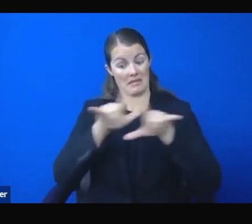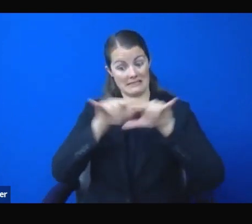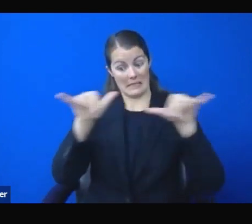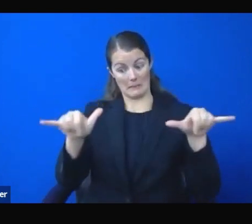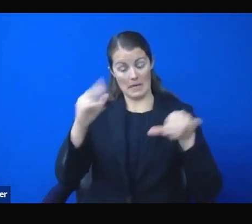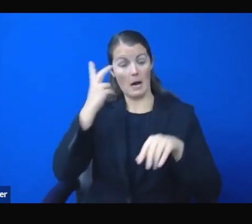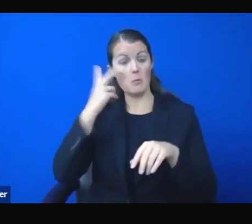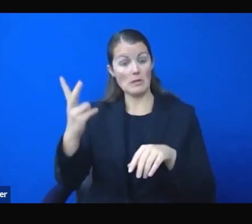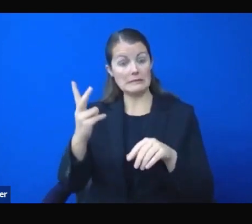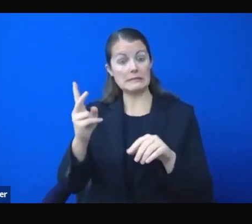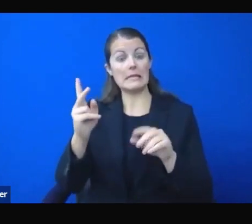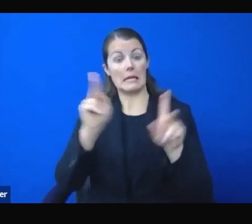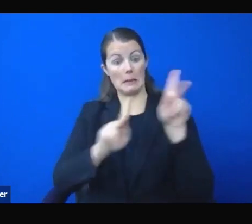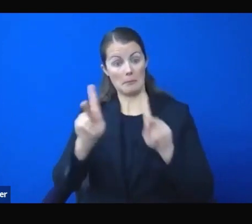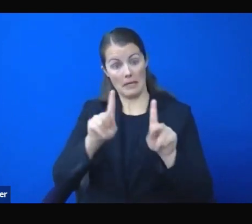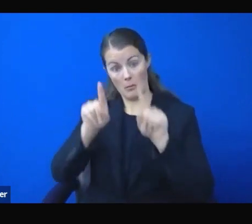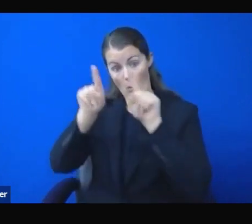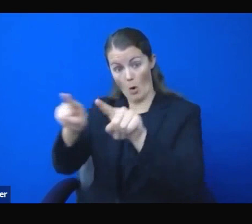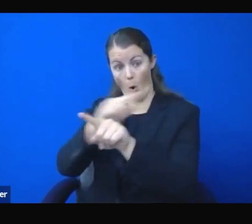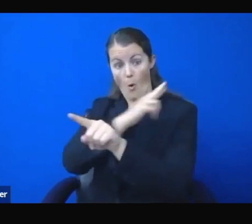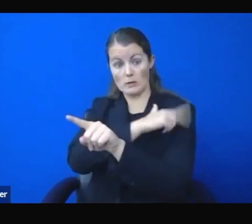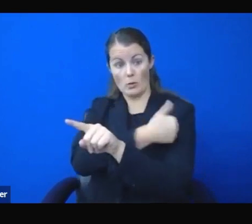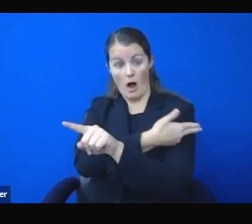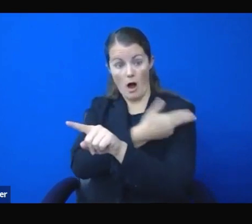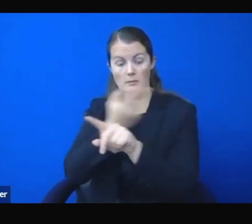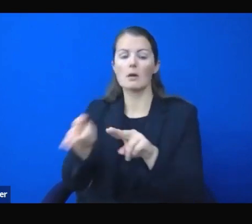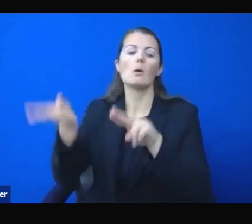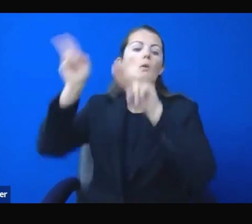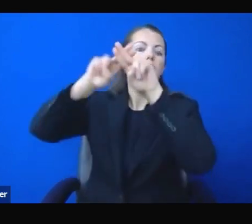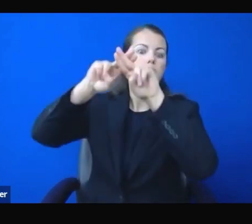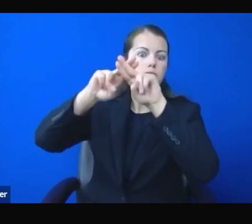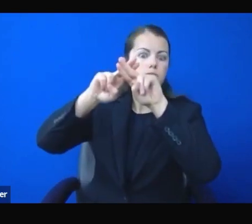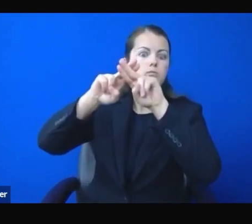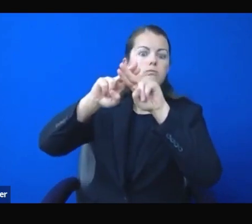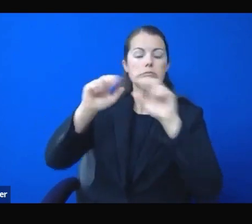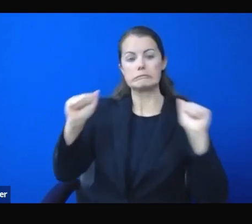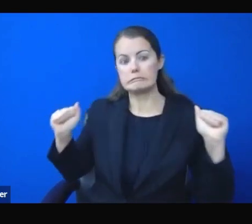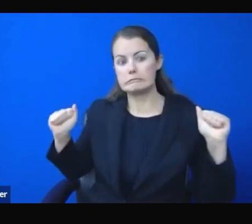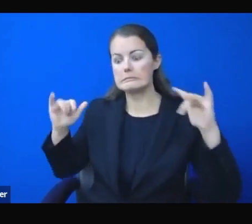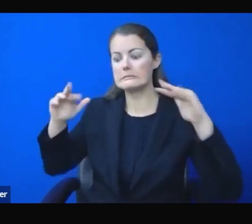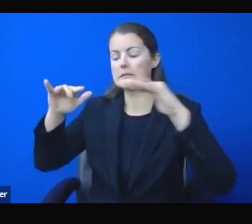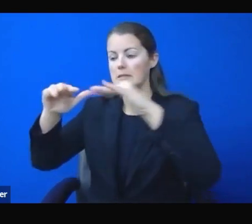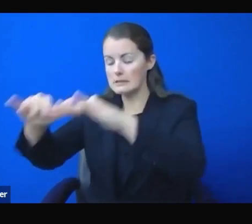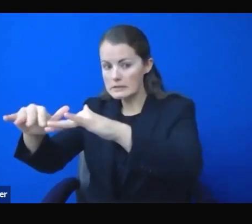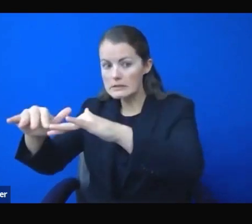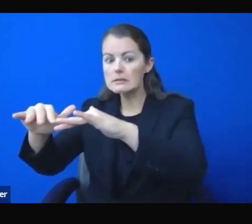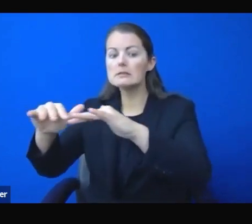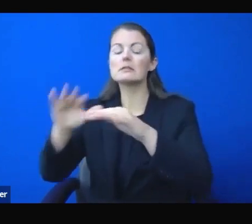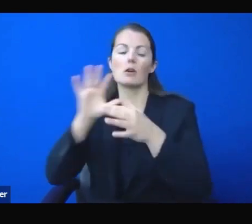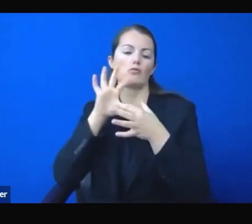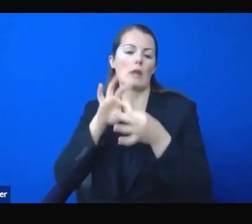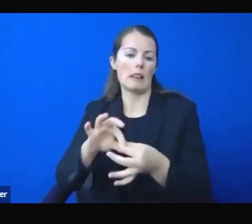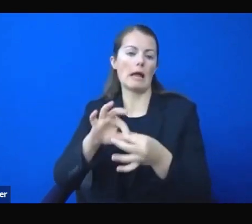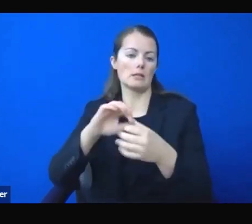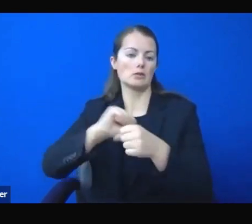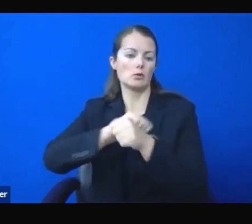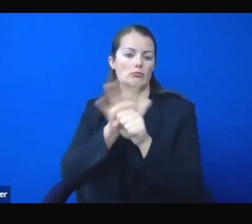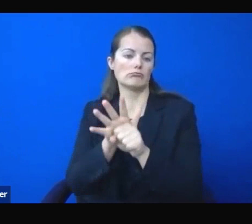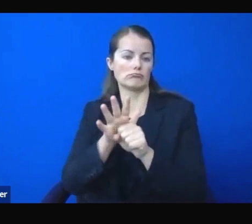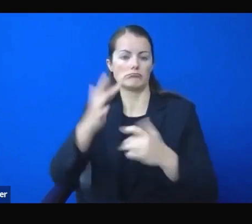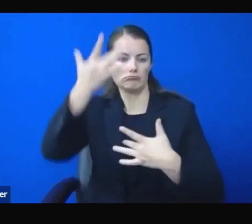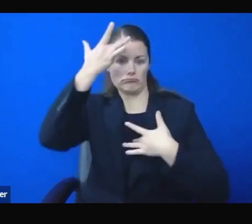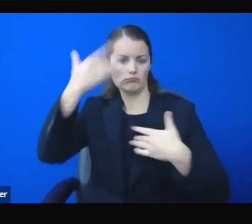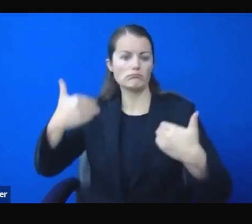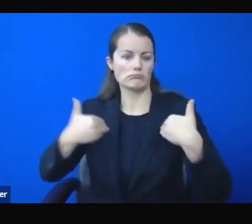Friday. While rural and northern Nevada are still experiencing very high levels of COVID hospitalization, declines are